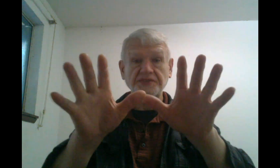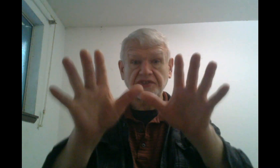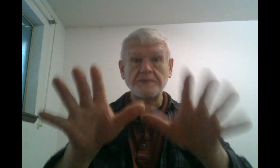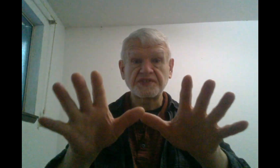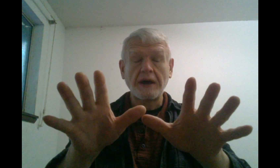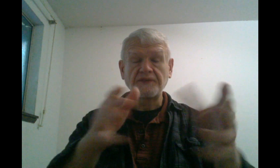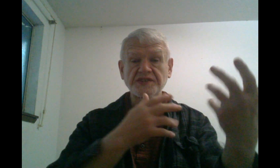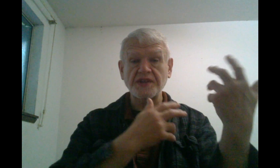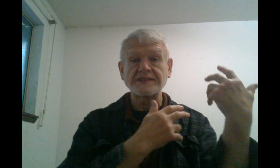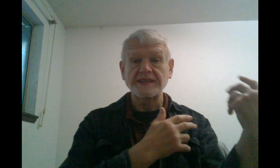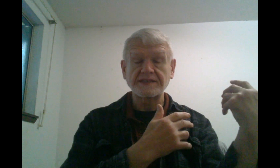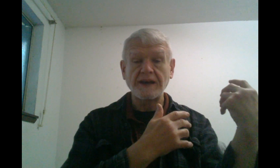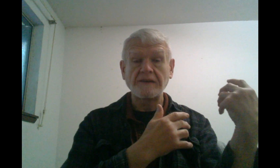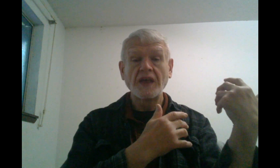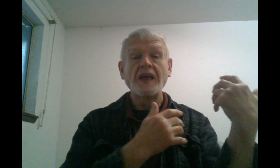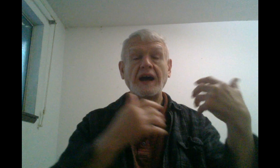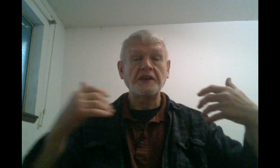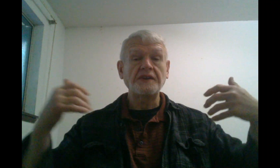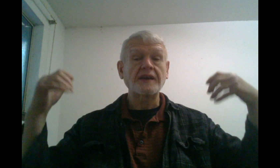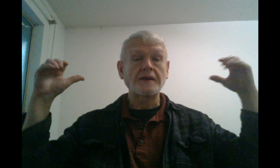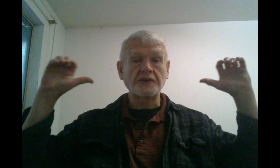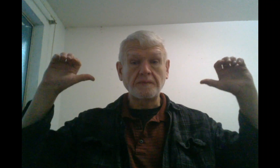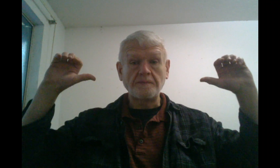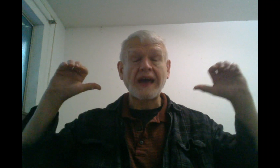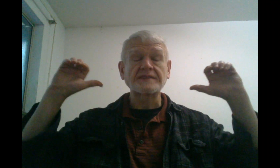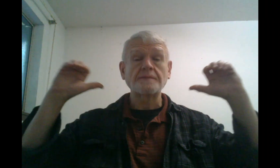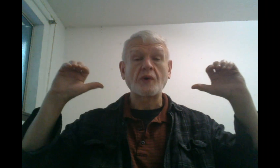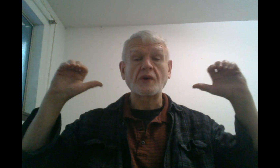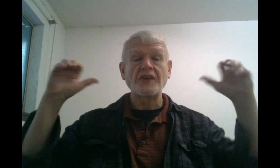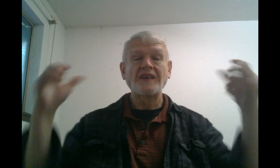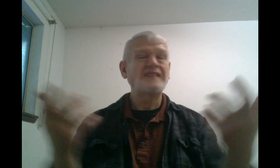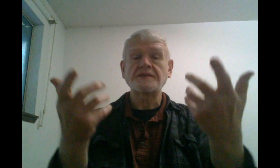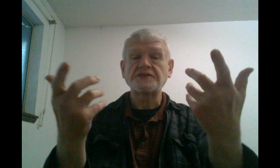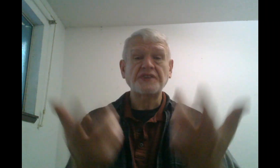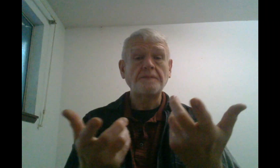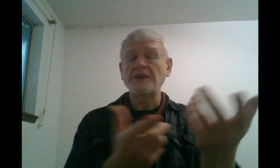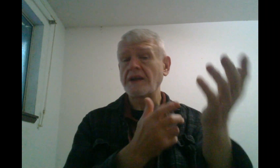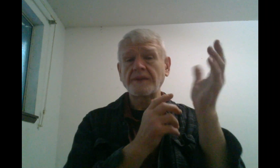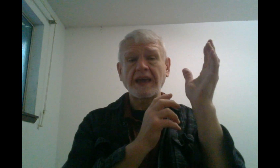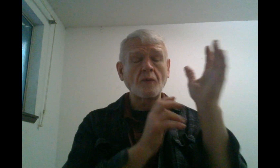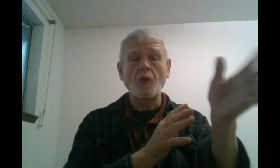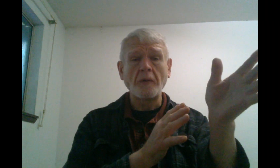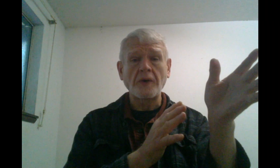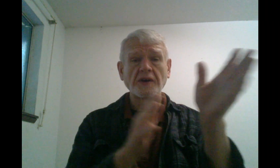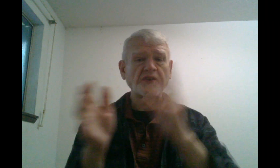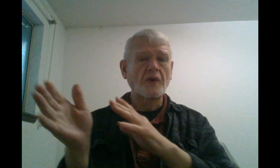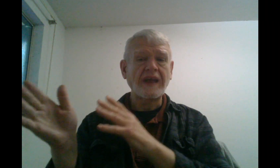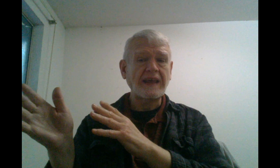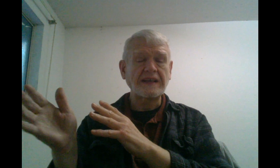just cheap stuff, just not slick stuff. I need to get a good back support. They're cheap. You can get them, again, Walmart or any